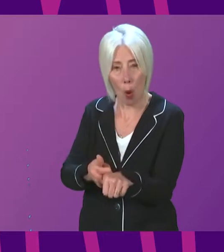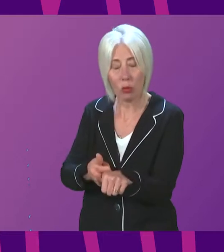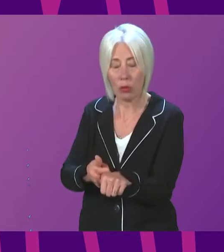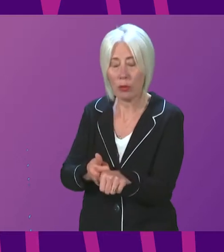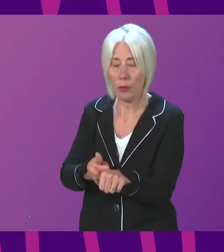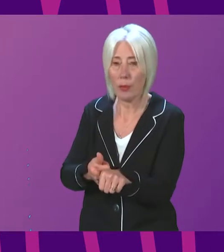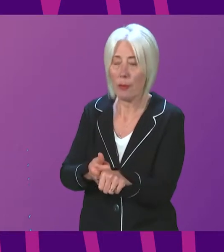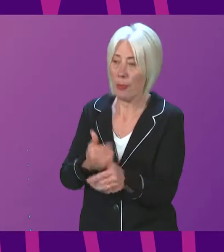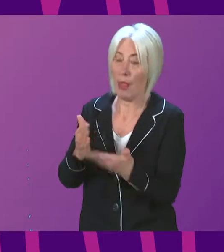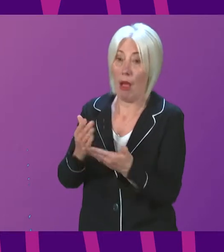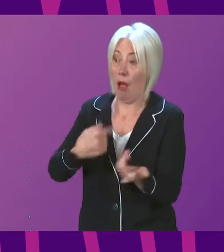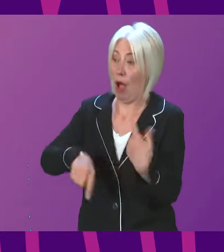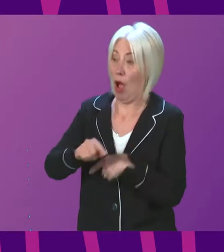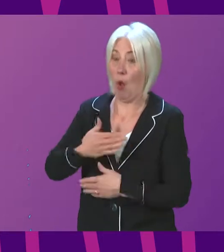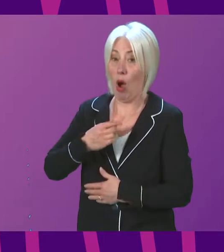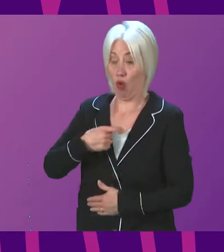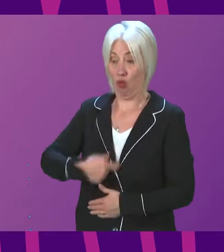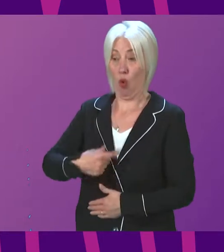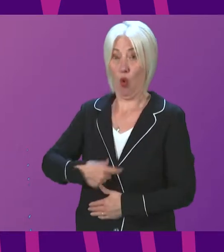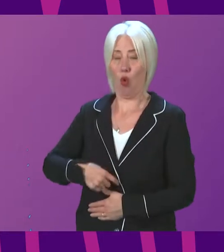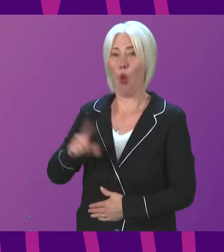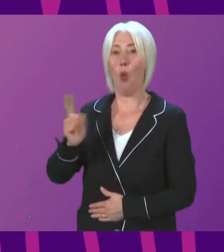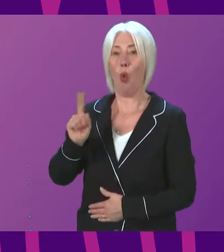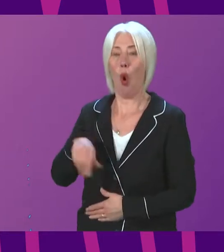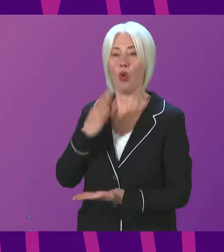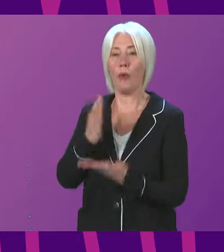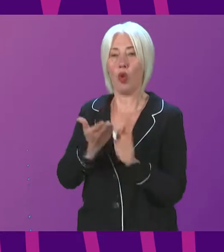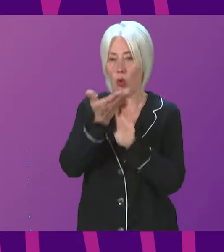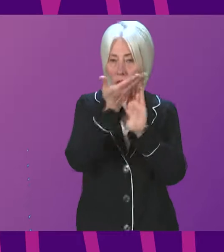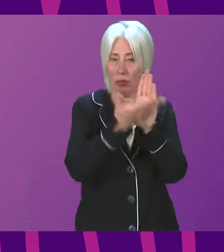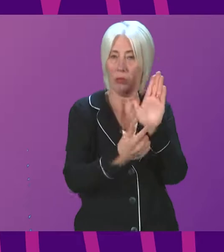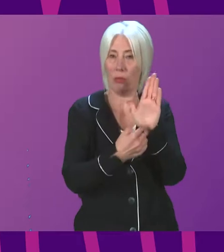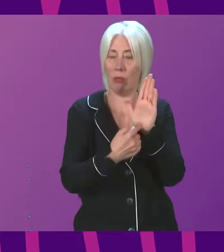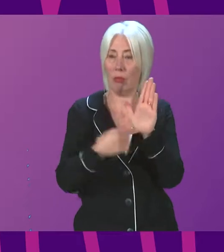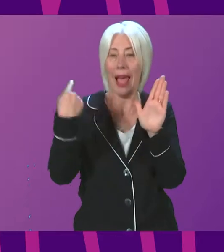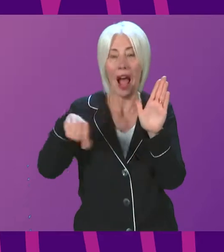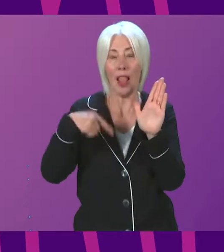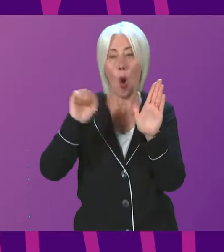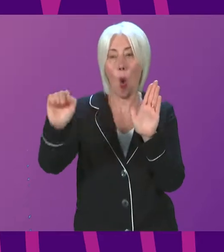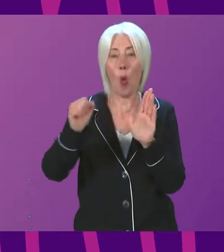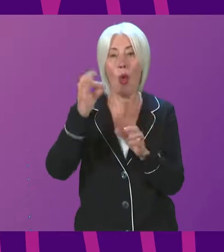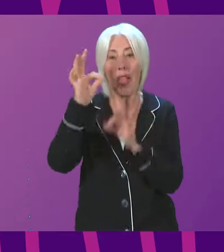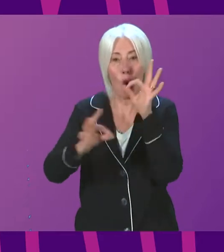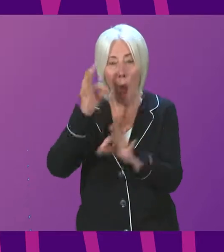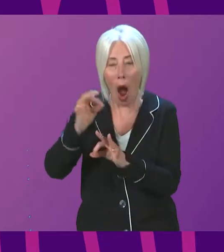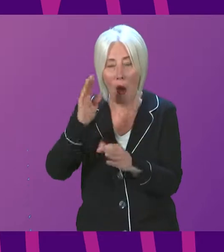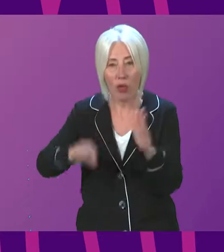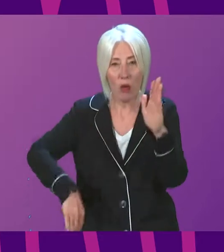that the part we have to do is to make sure the terms of reference enable the inquiry to fulfil our expectations.